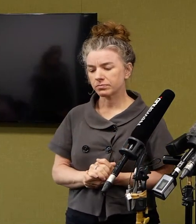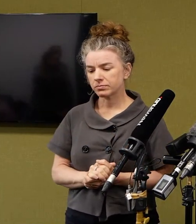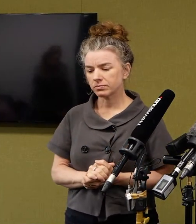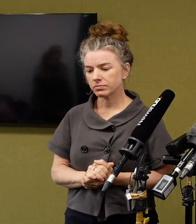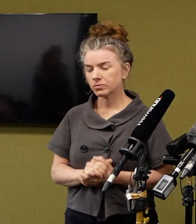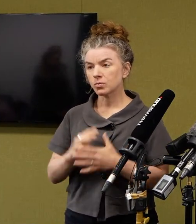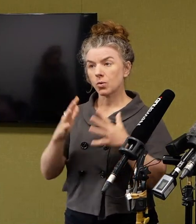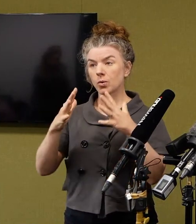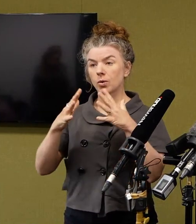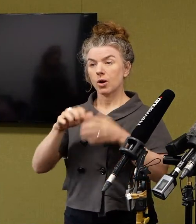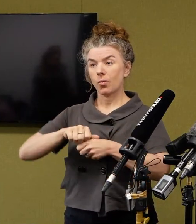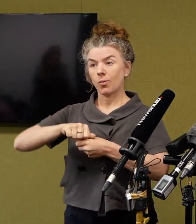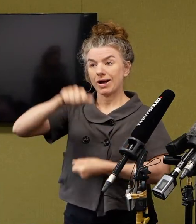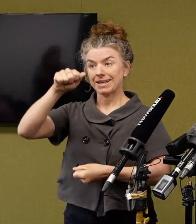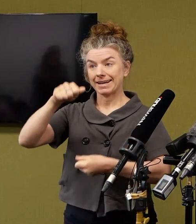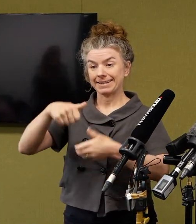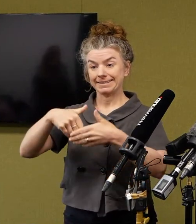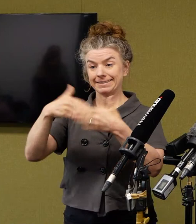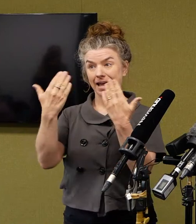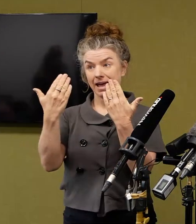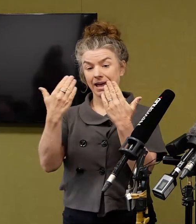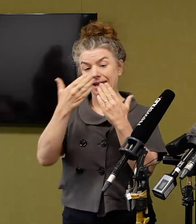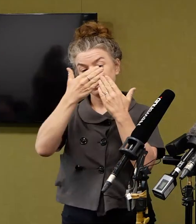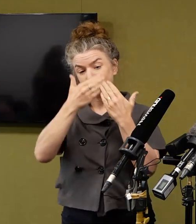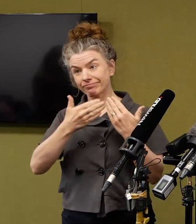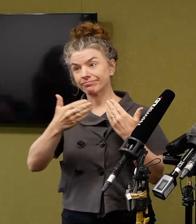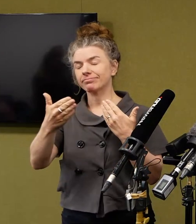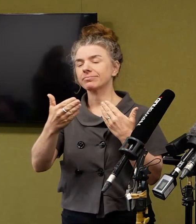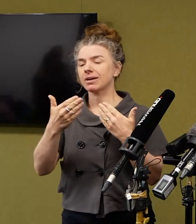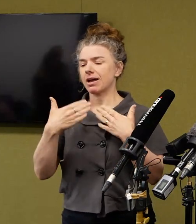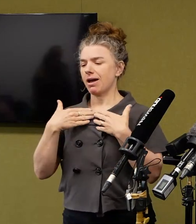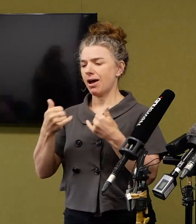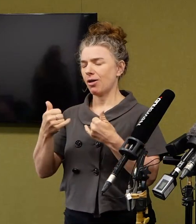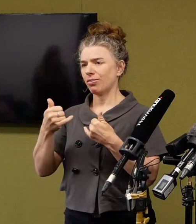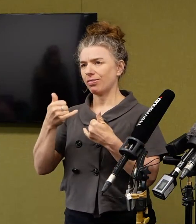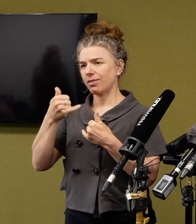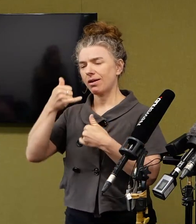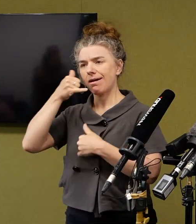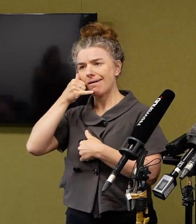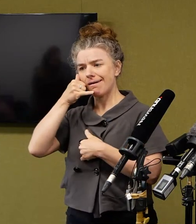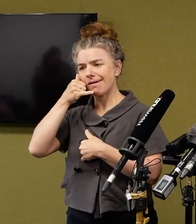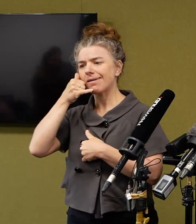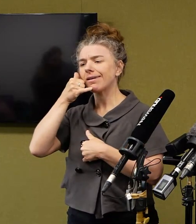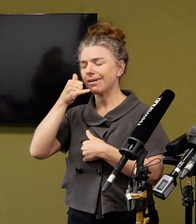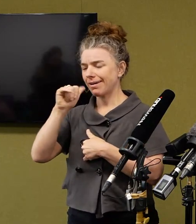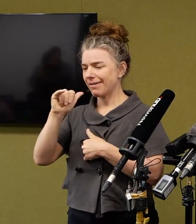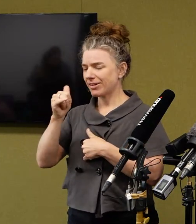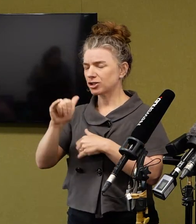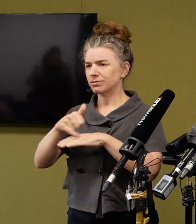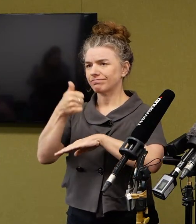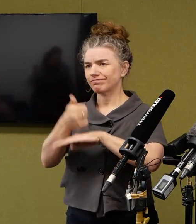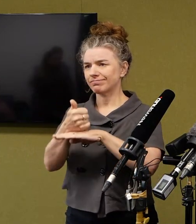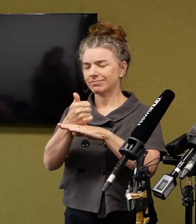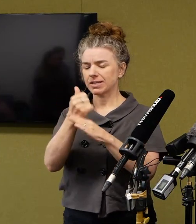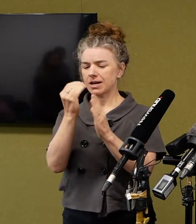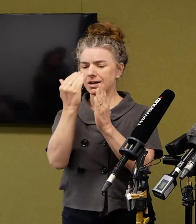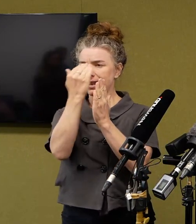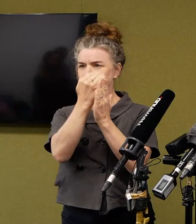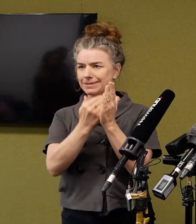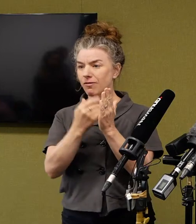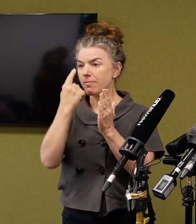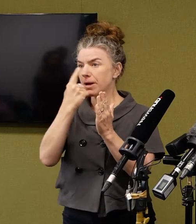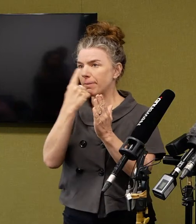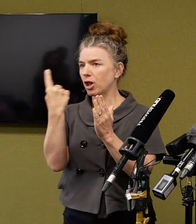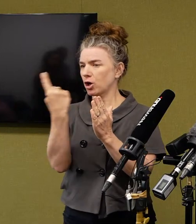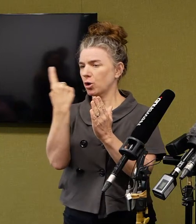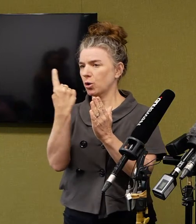Waitangi Day Healthline has established a process for people who are in self-isolation, having travelled back from